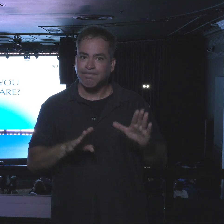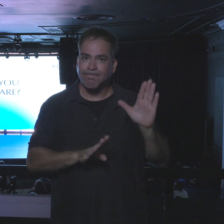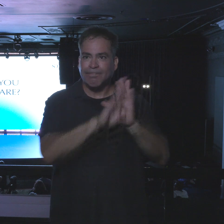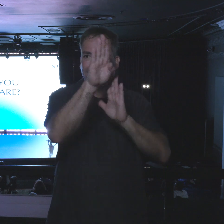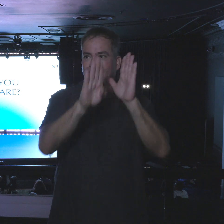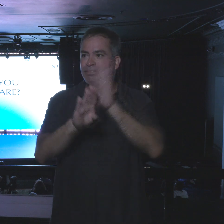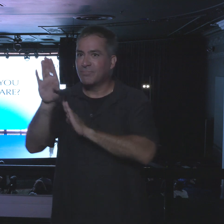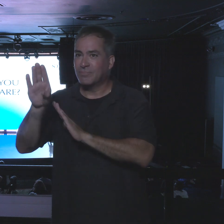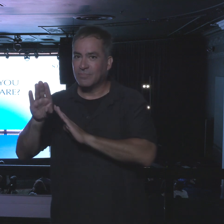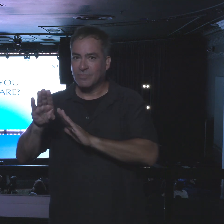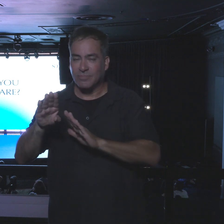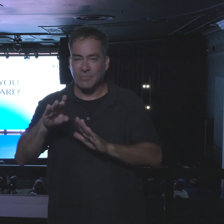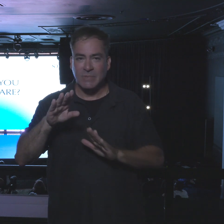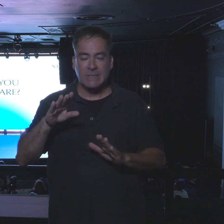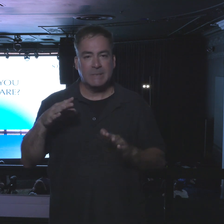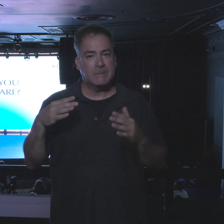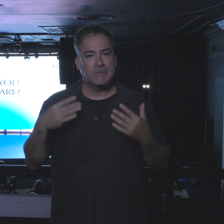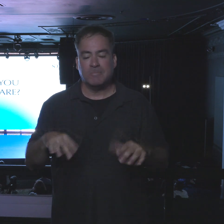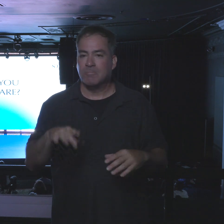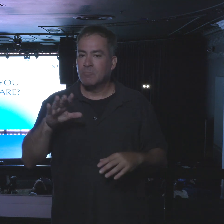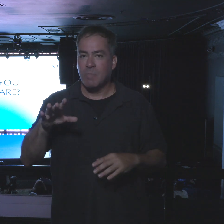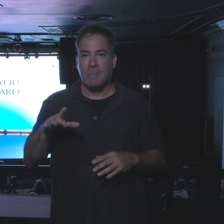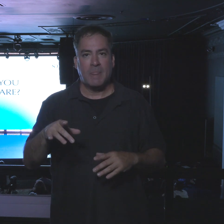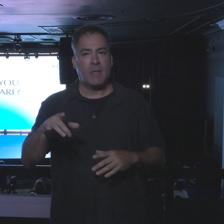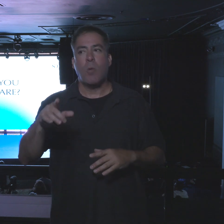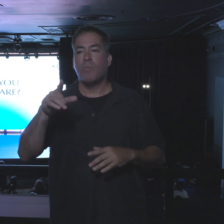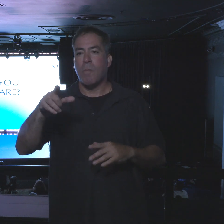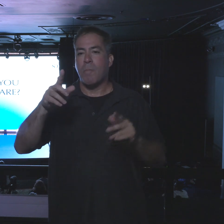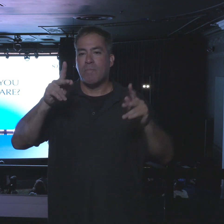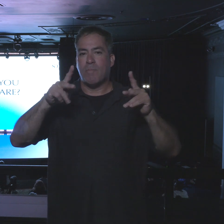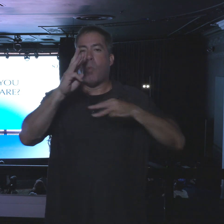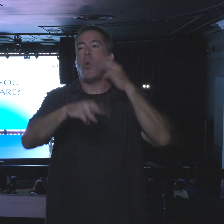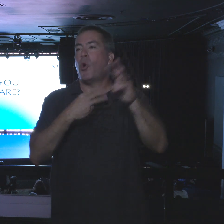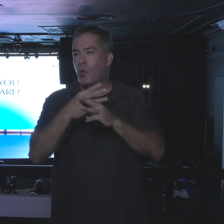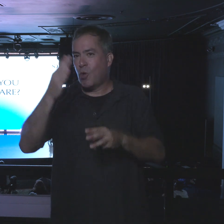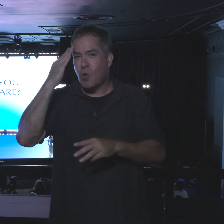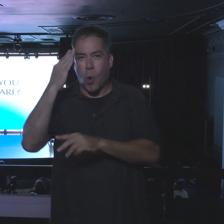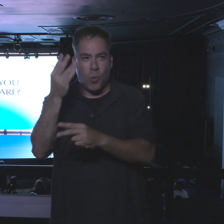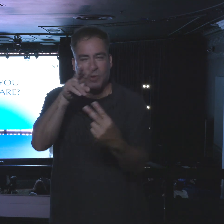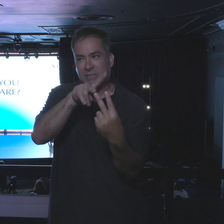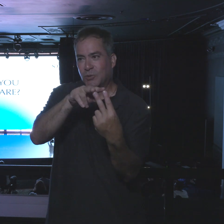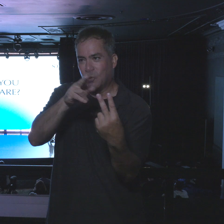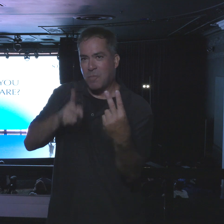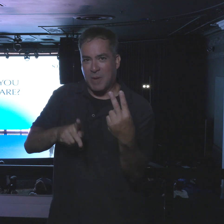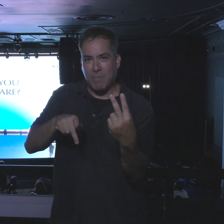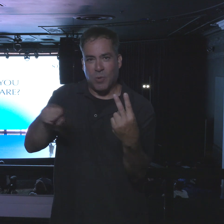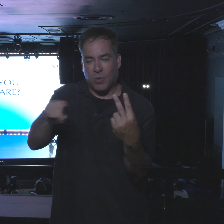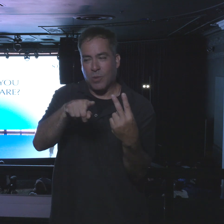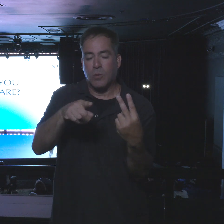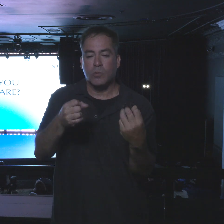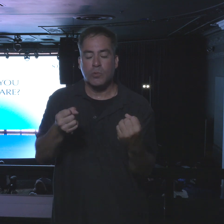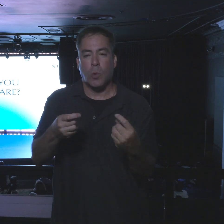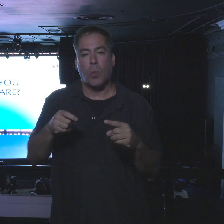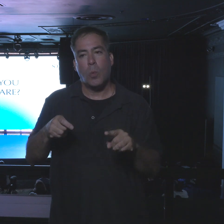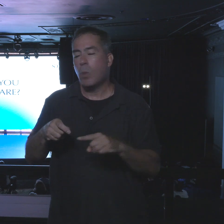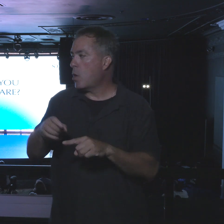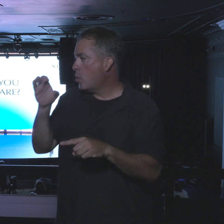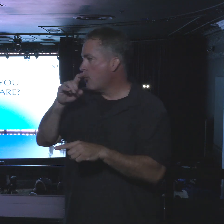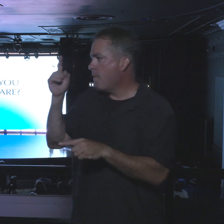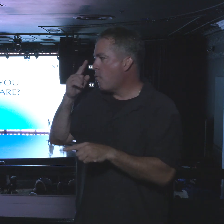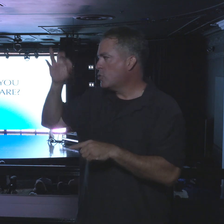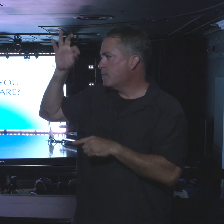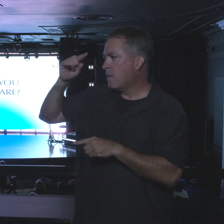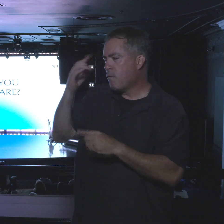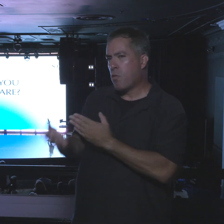Giants, in the faith, you know, world known. So they're looking for a morning speaker,